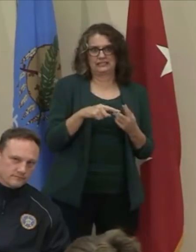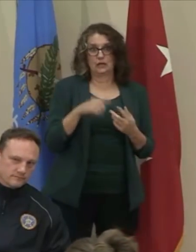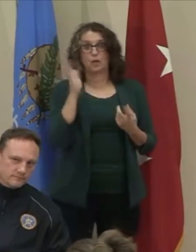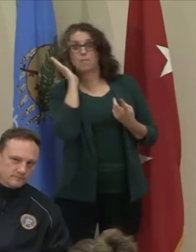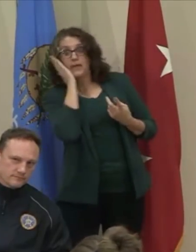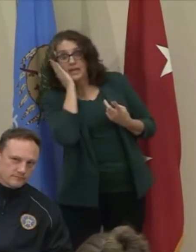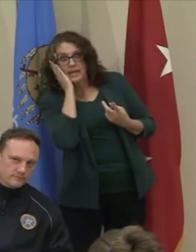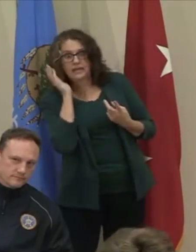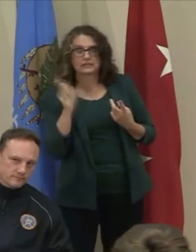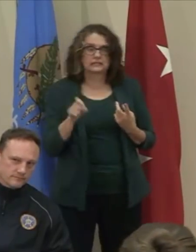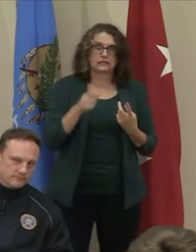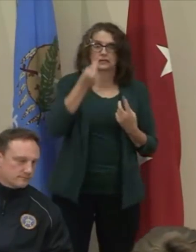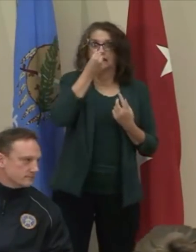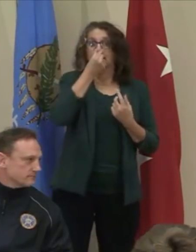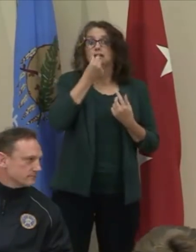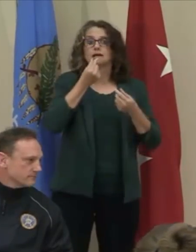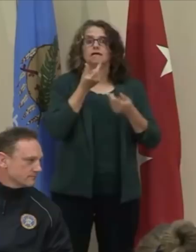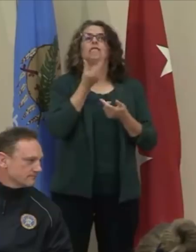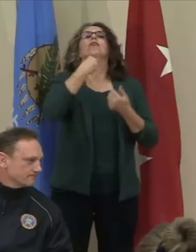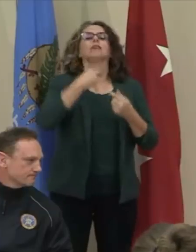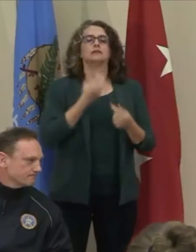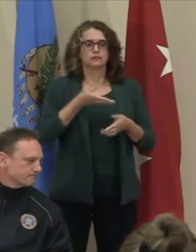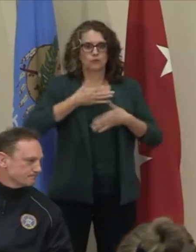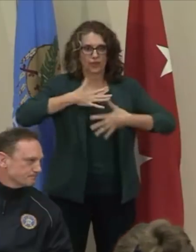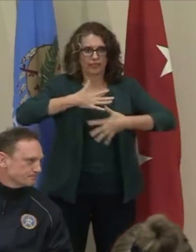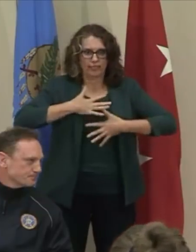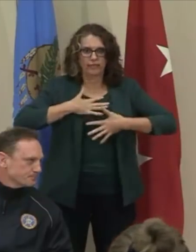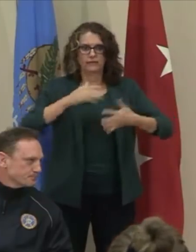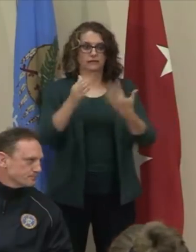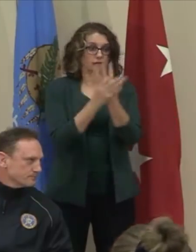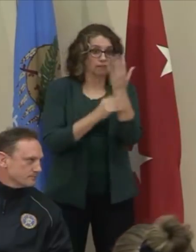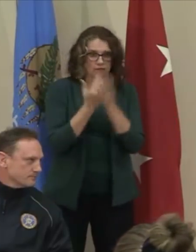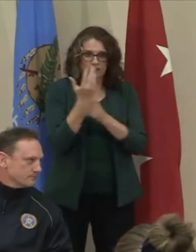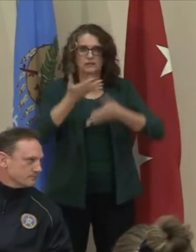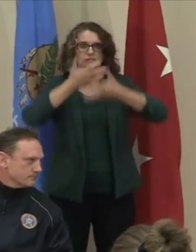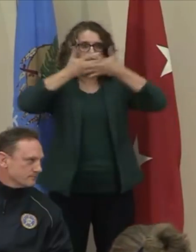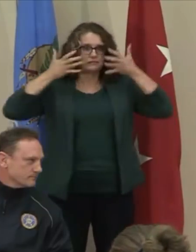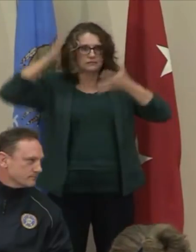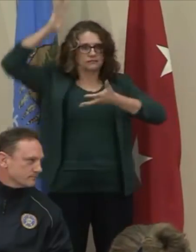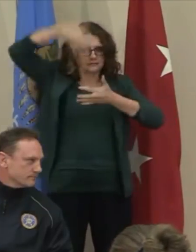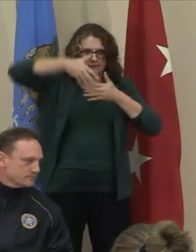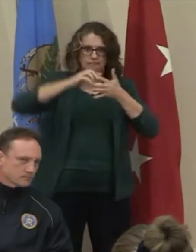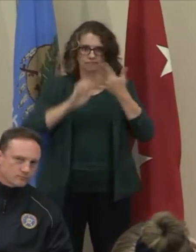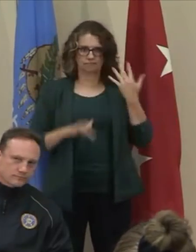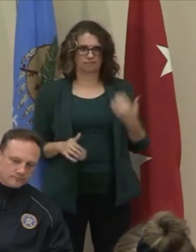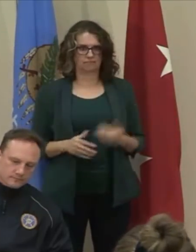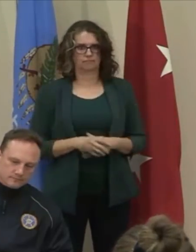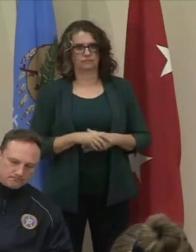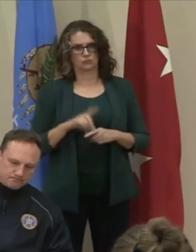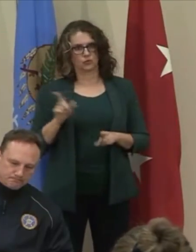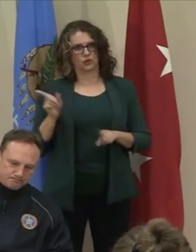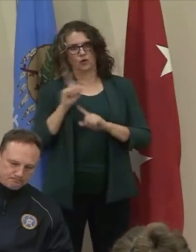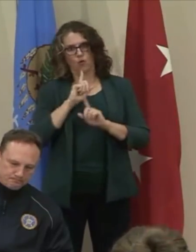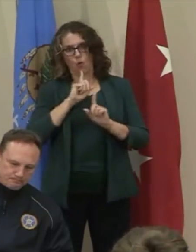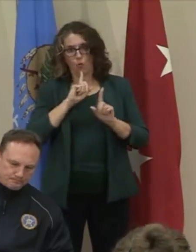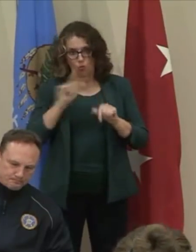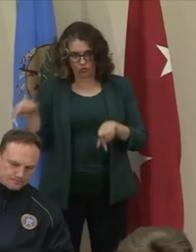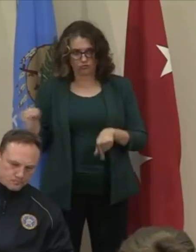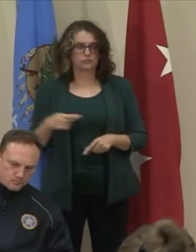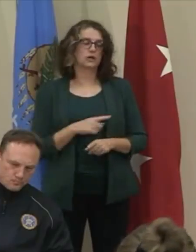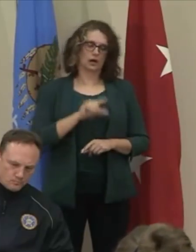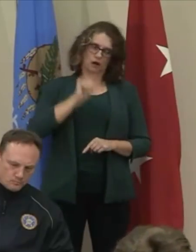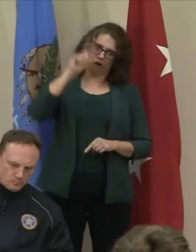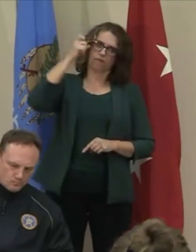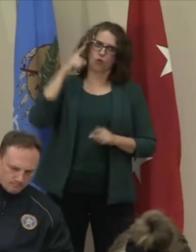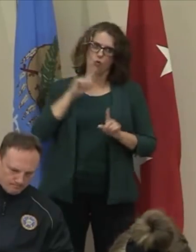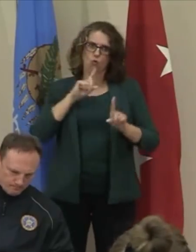ventilators for those who might need them. Through the governor's executive order, we should be able to expand our